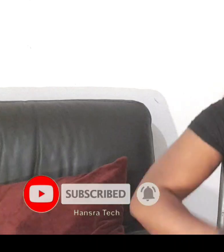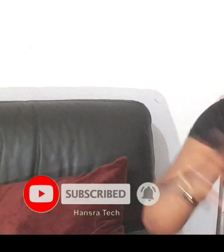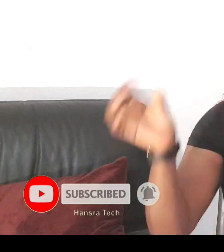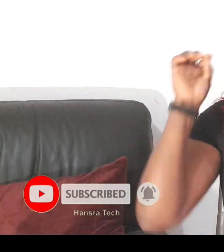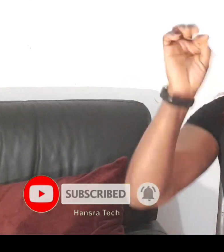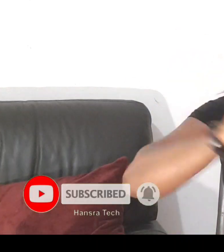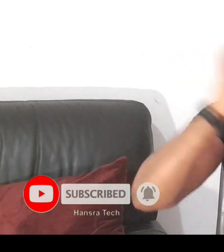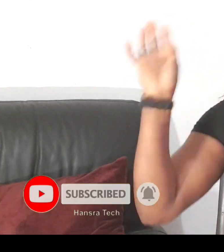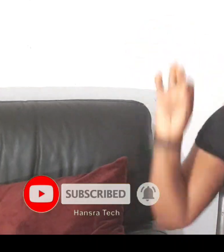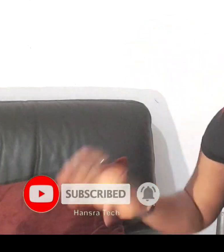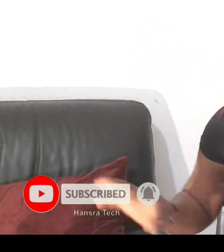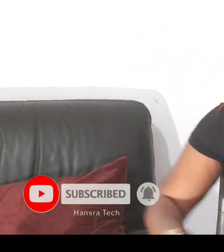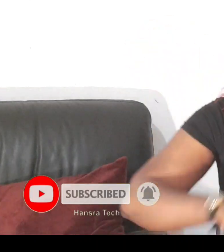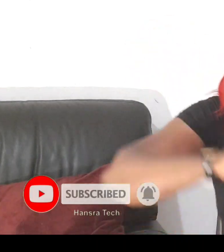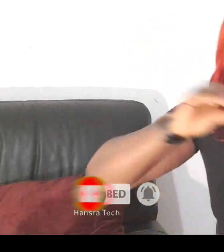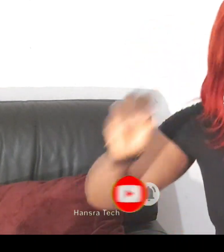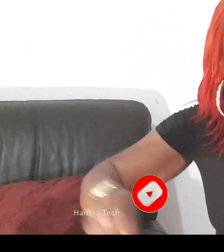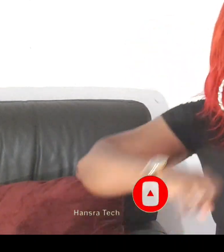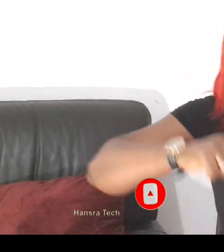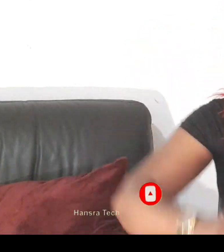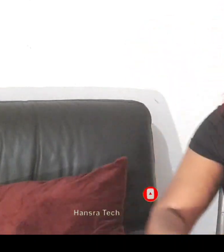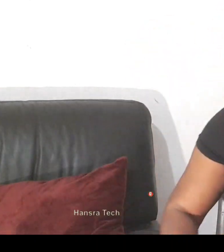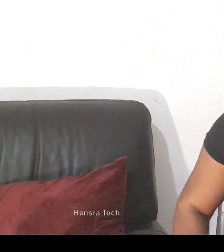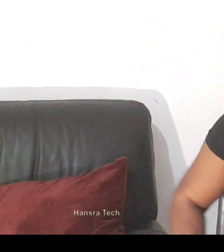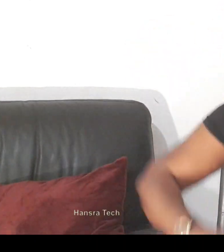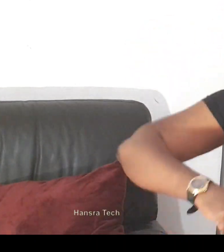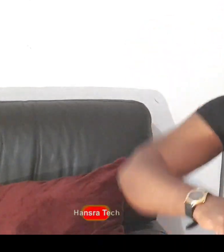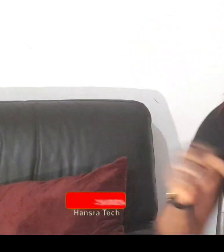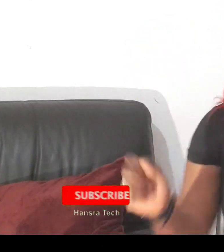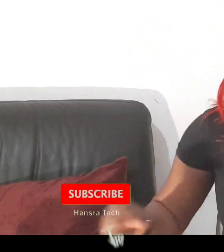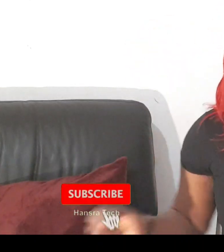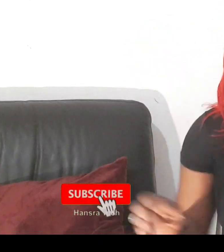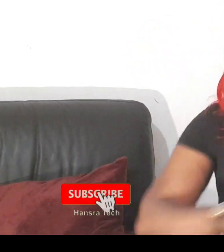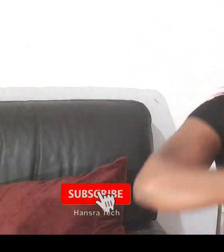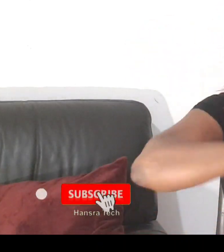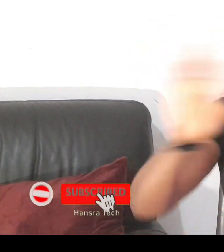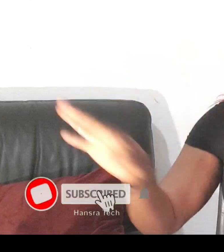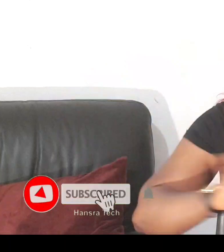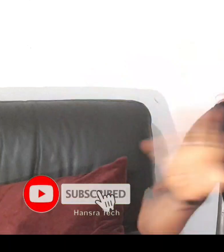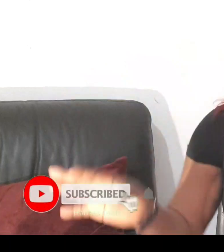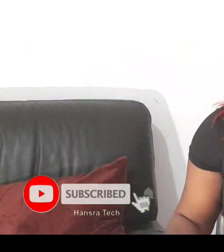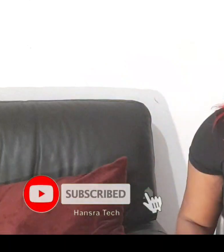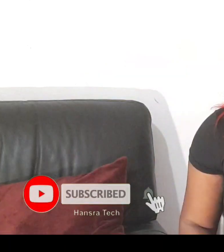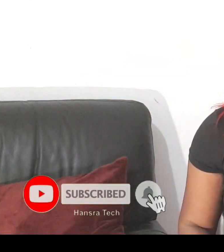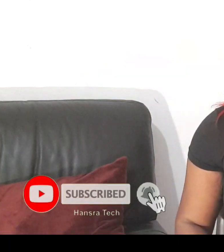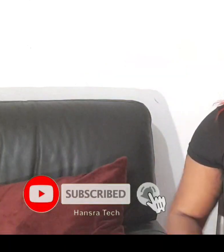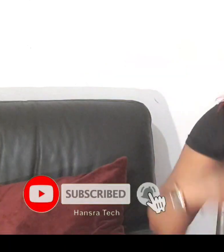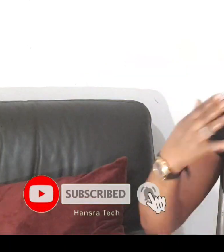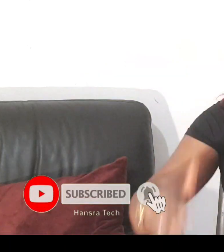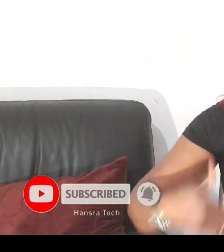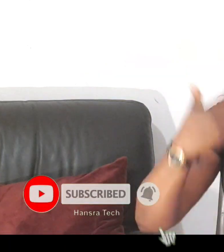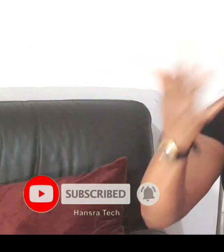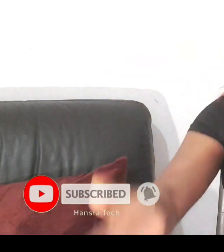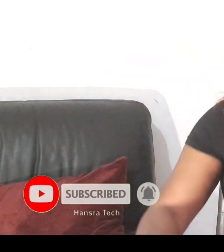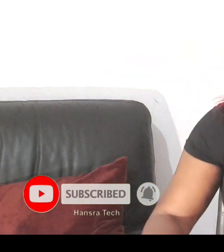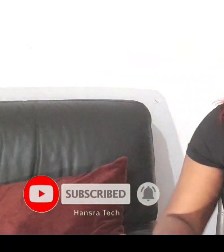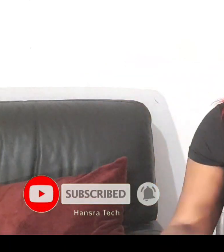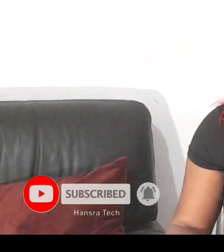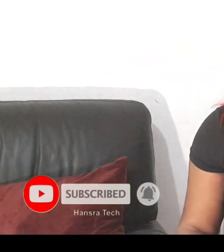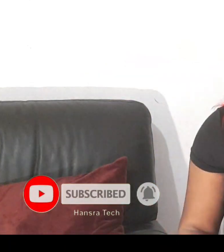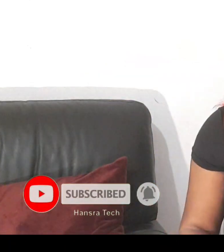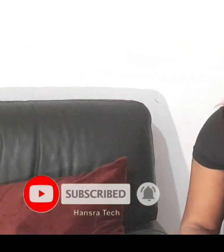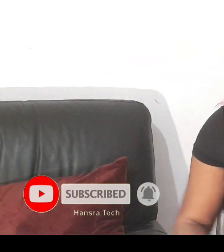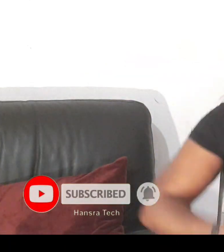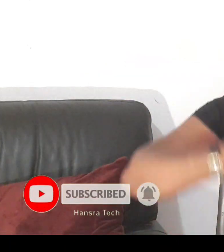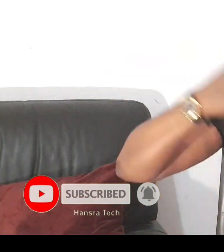intelligent what you guys all just know is nigeria is the giant of africa nigeria population that is all you guys know but you don't know more